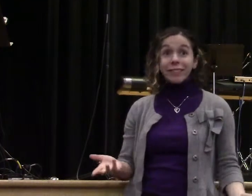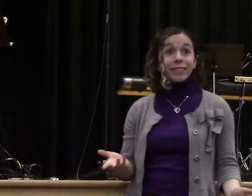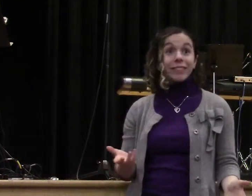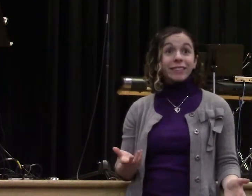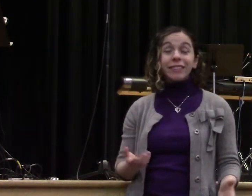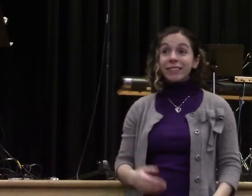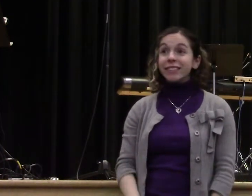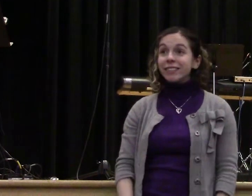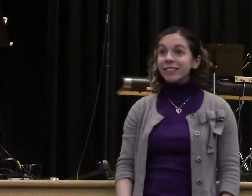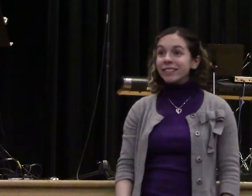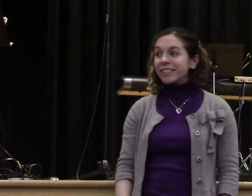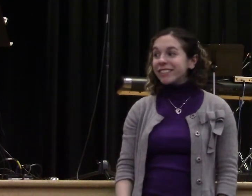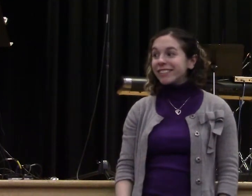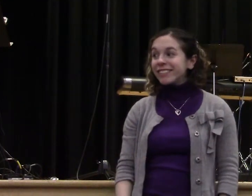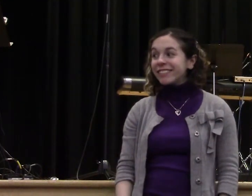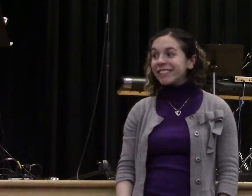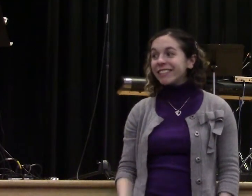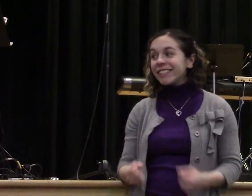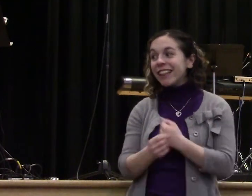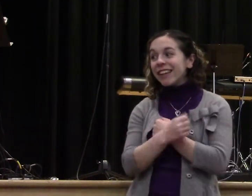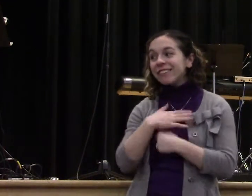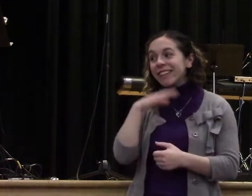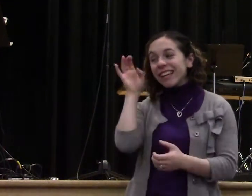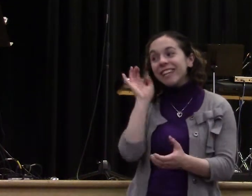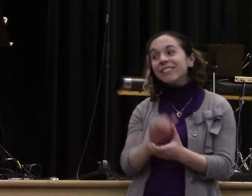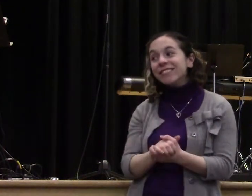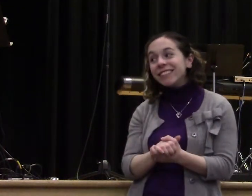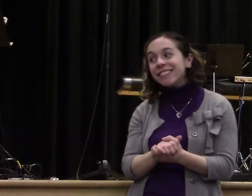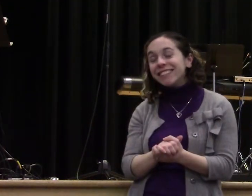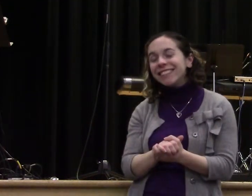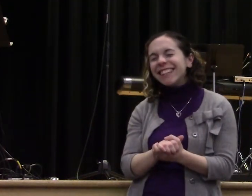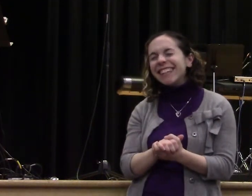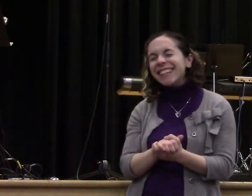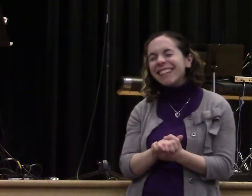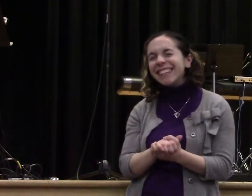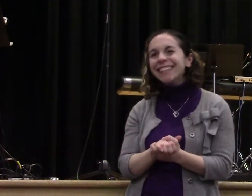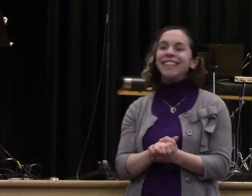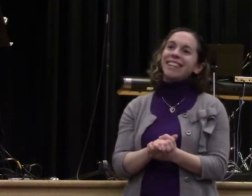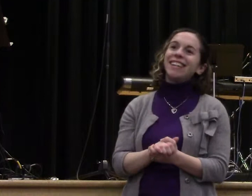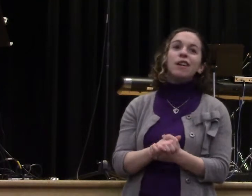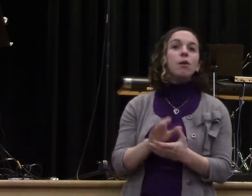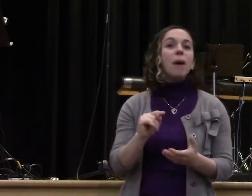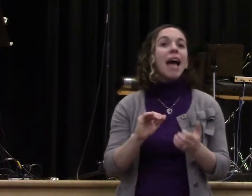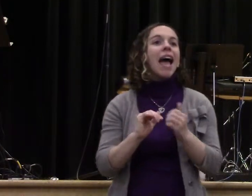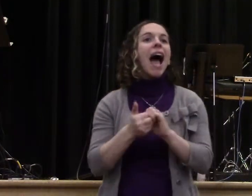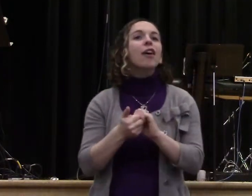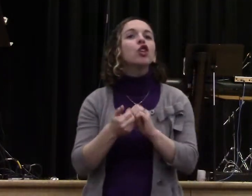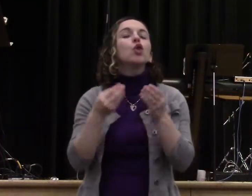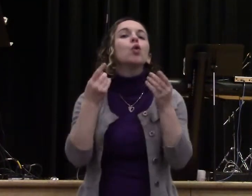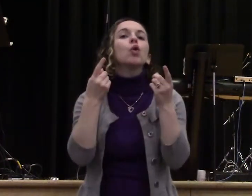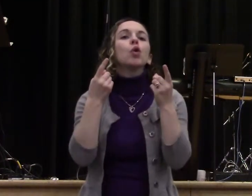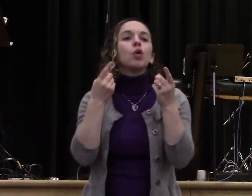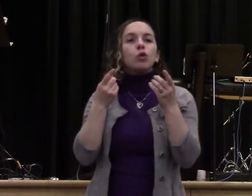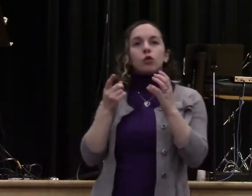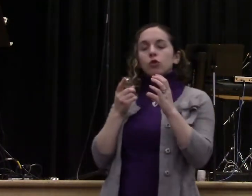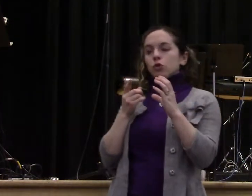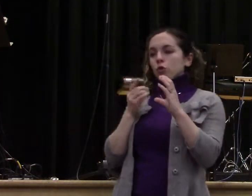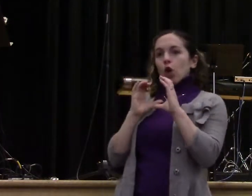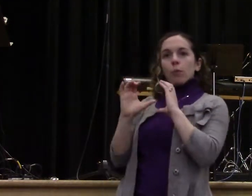you into mess. So you see what you deal with. But how do you deal with the mess without getting bitter, discouraged, or people